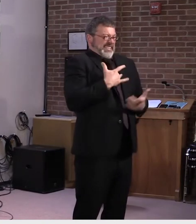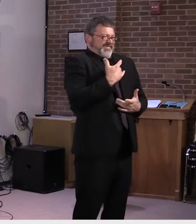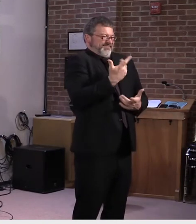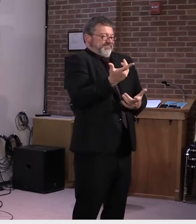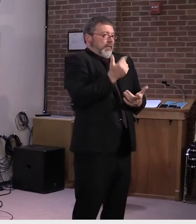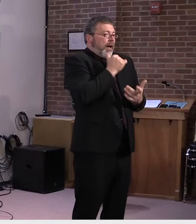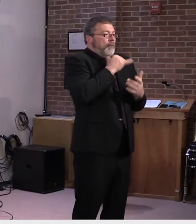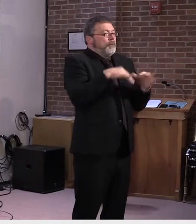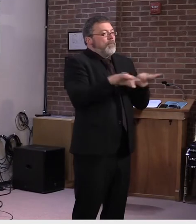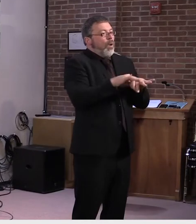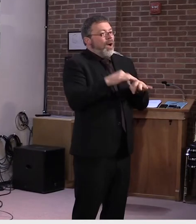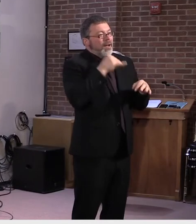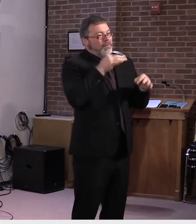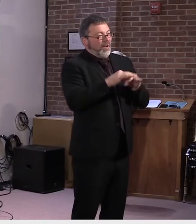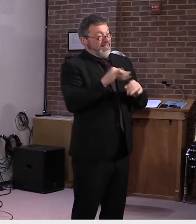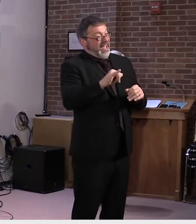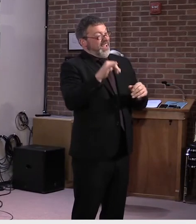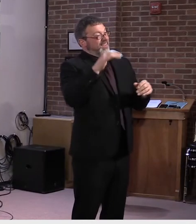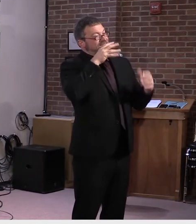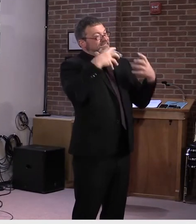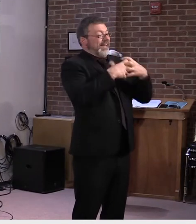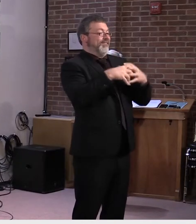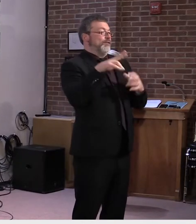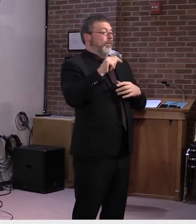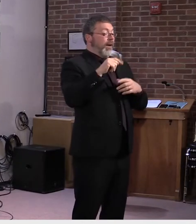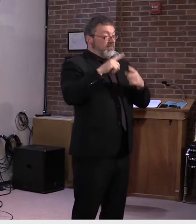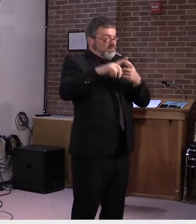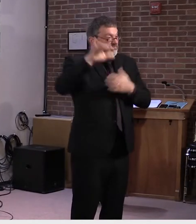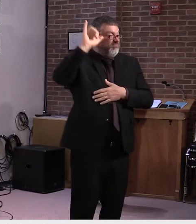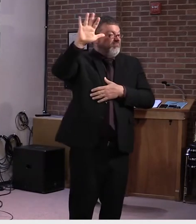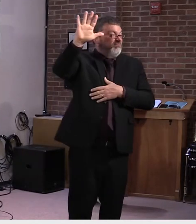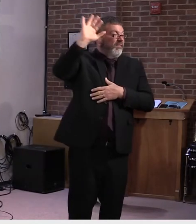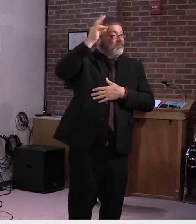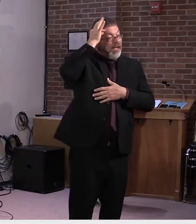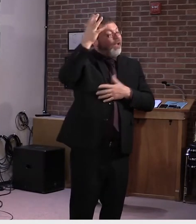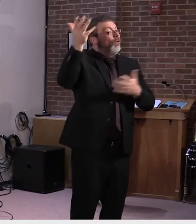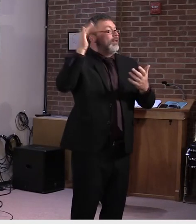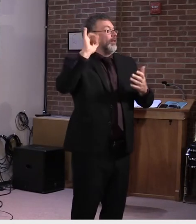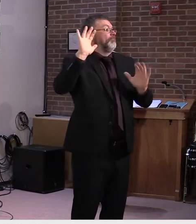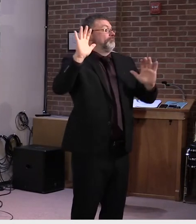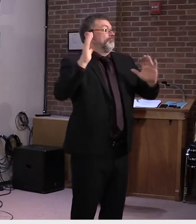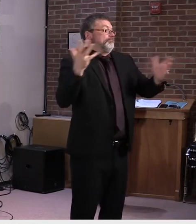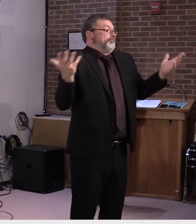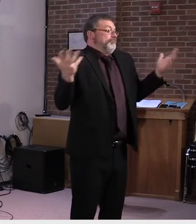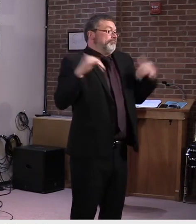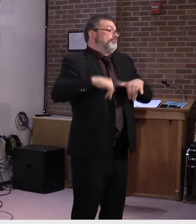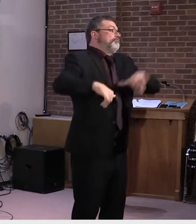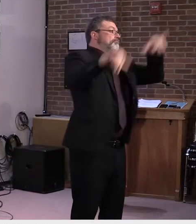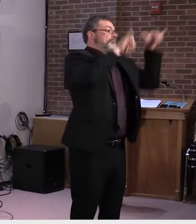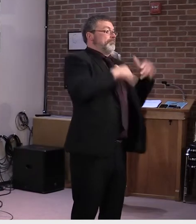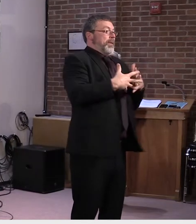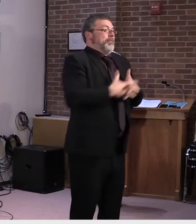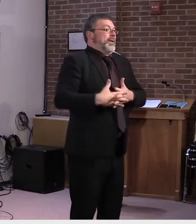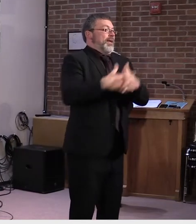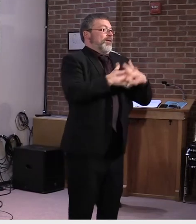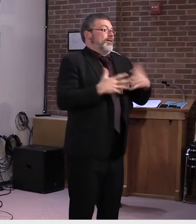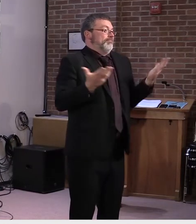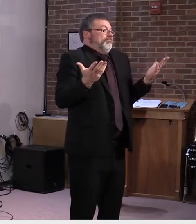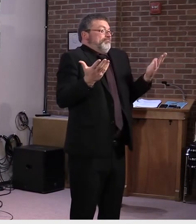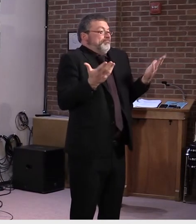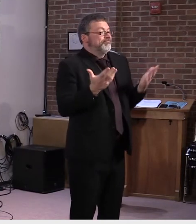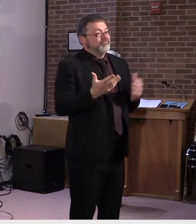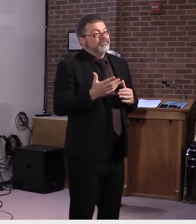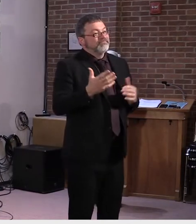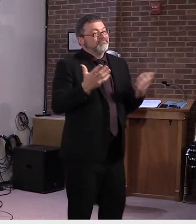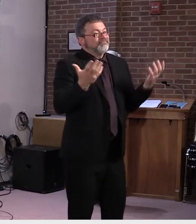in time, it just doesn't seem like it, uh, it fits Vermont very well. We don't really, you know, as you stated, uh, the system has been